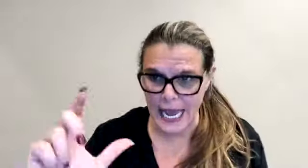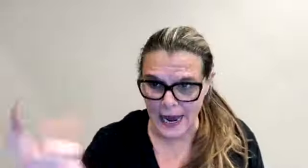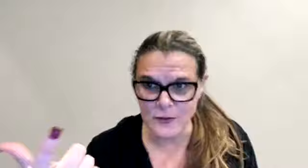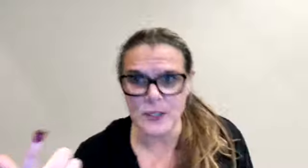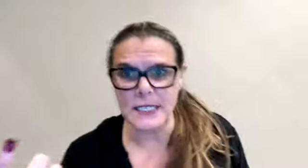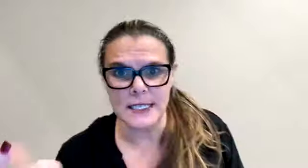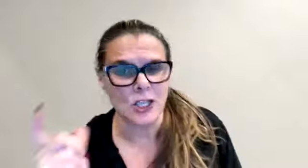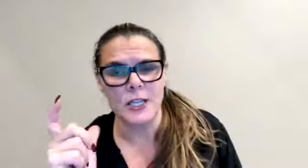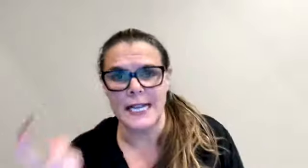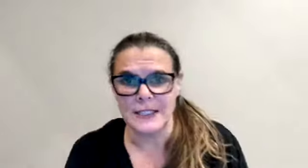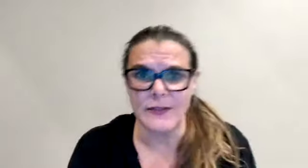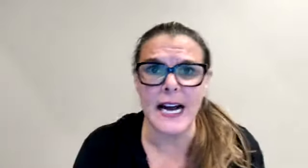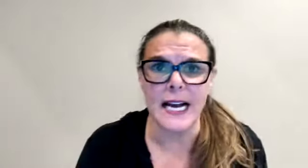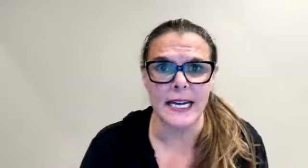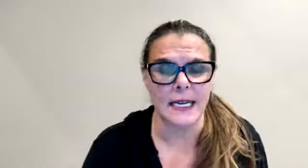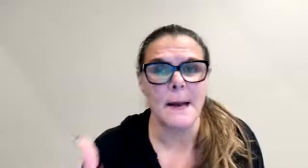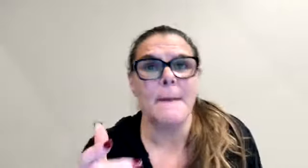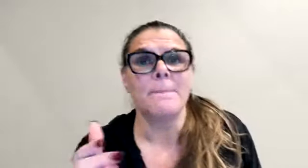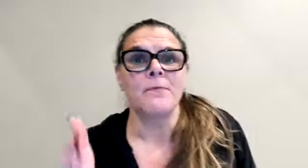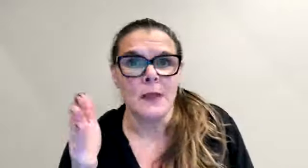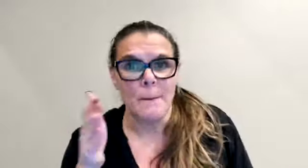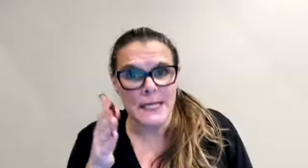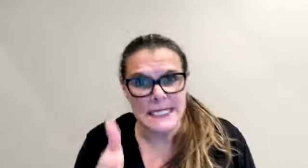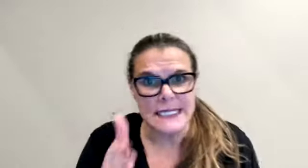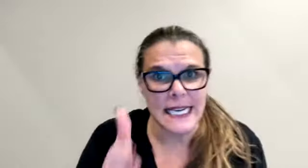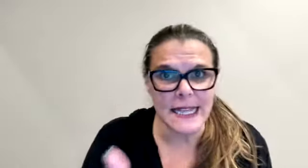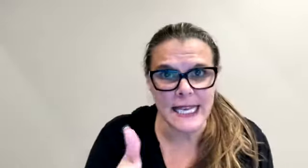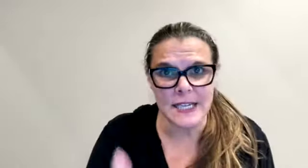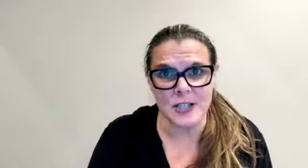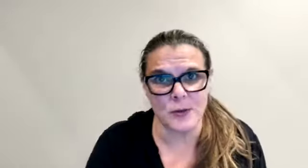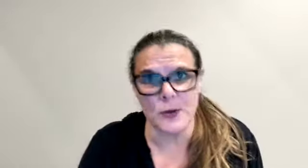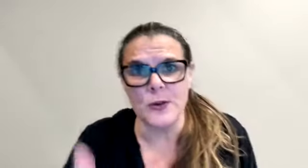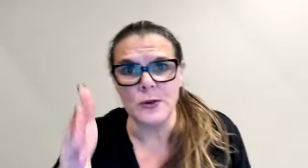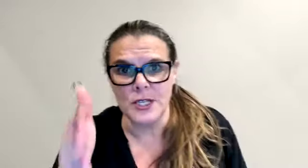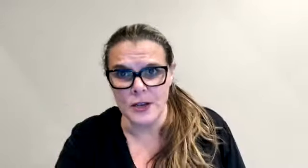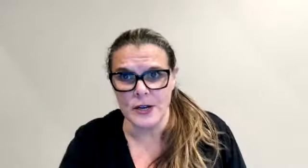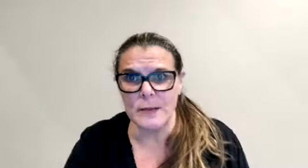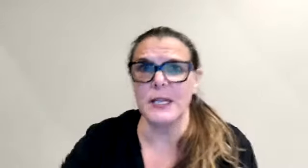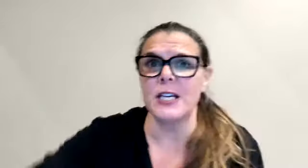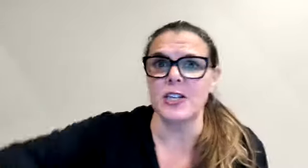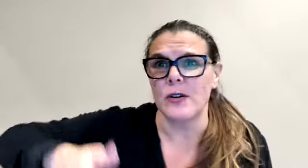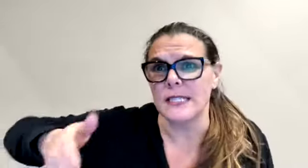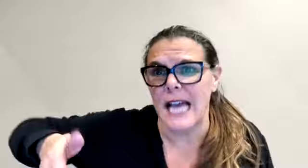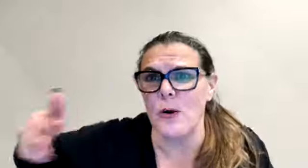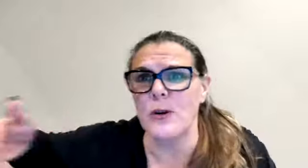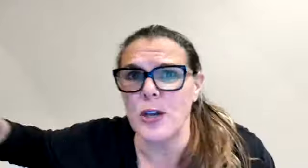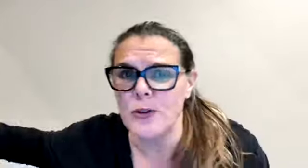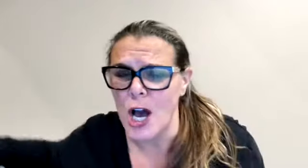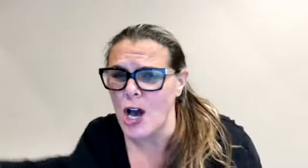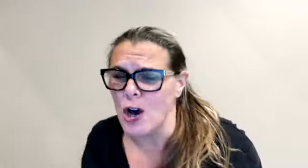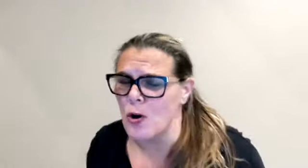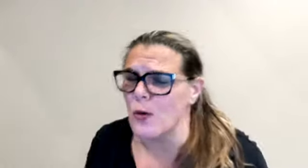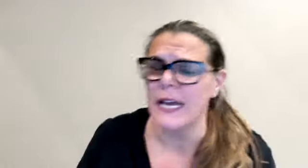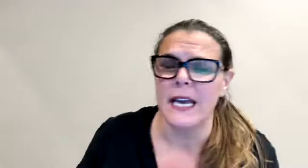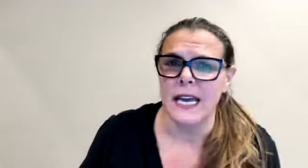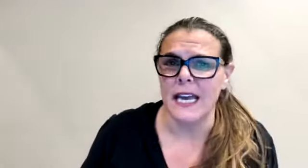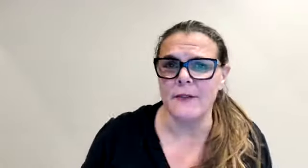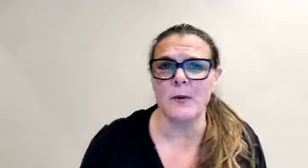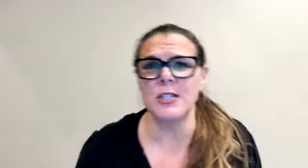the decision, that's fine. But see things through to their completion or else how will you know if it was a